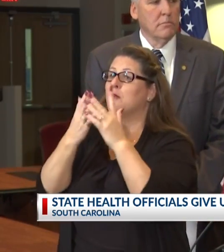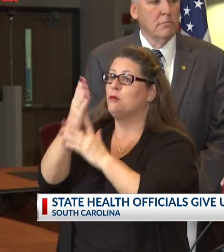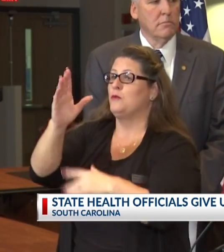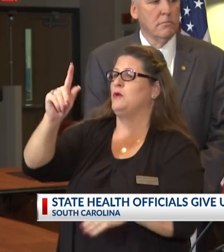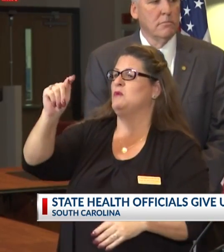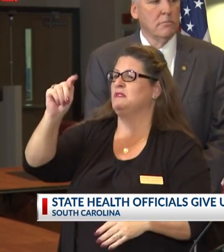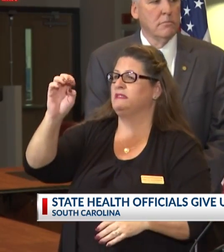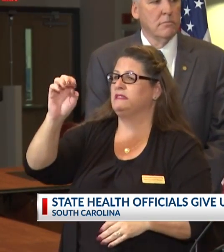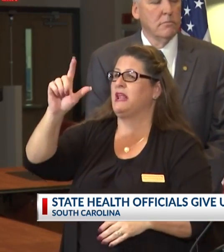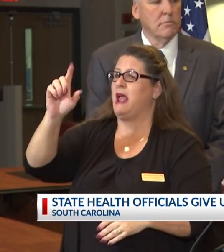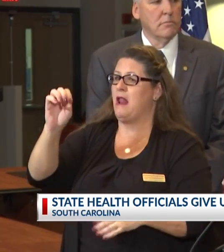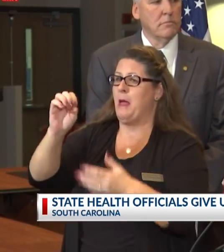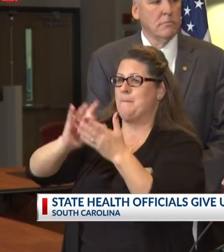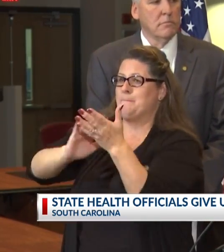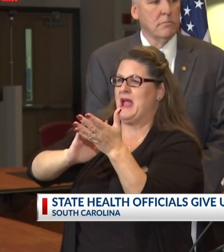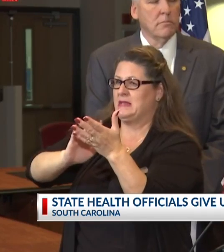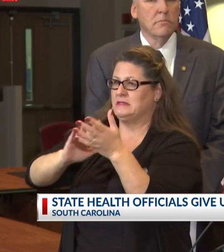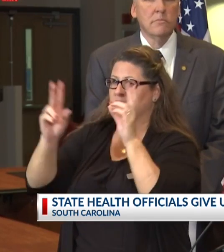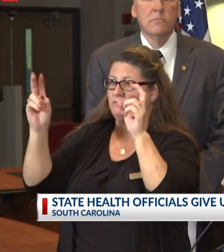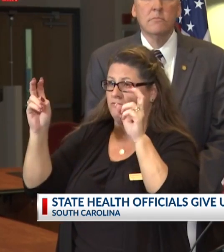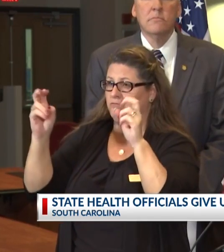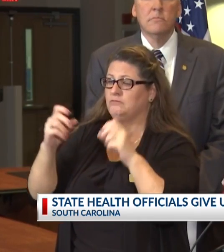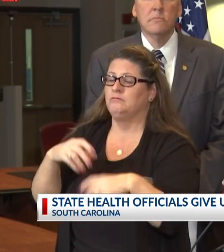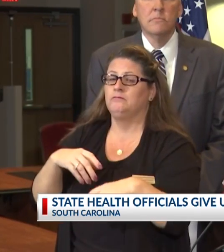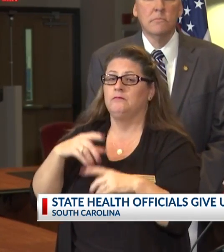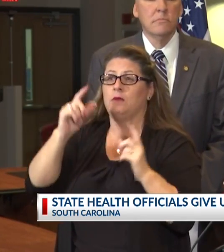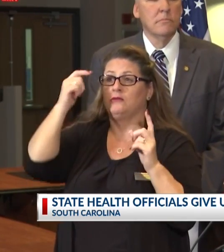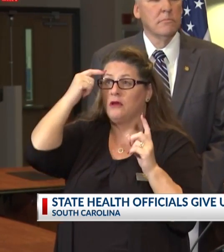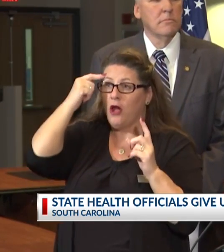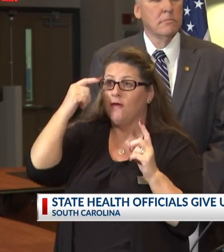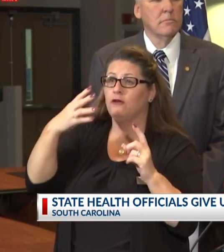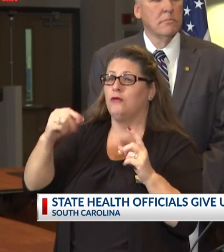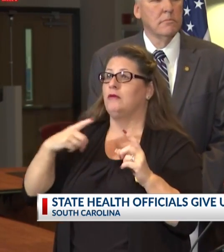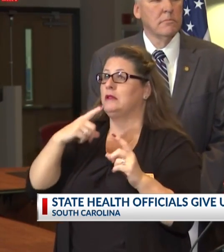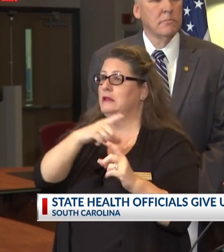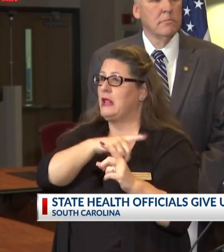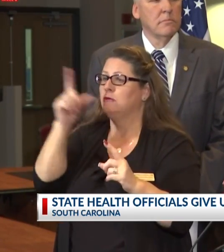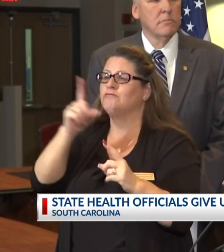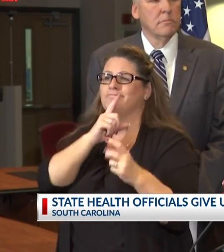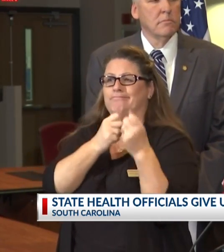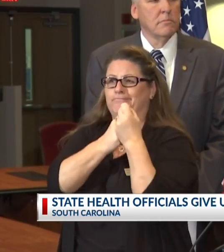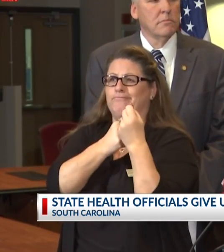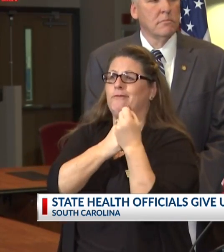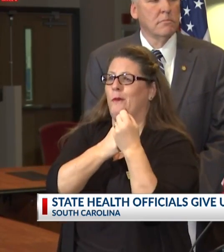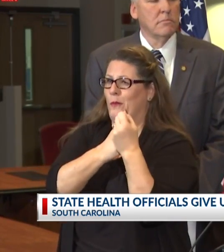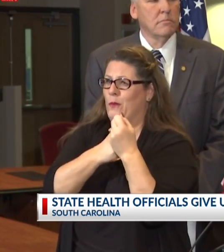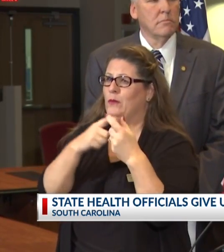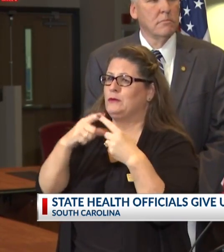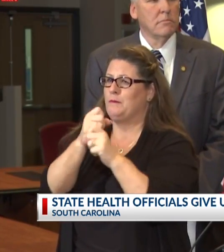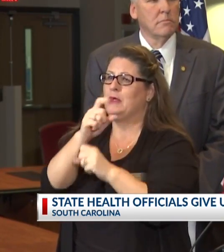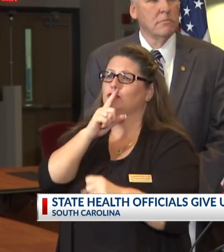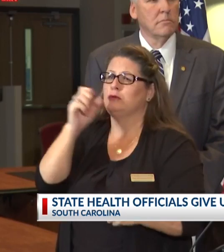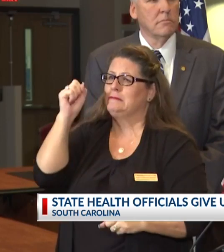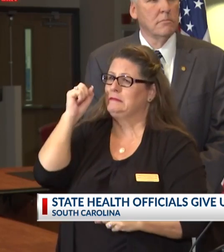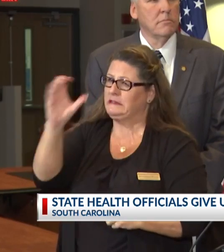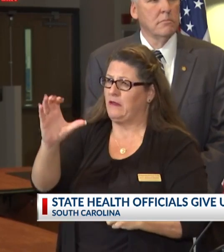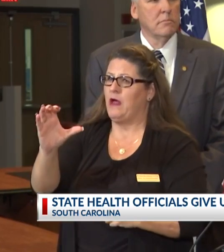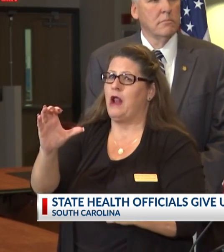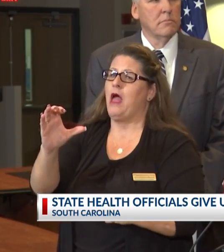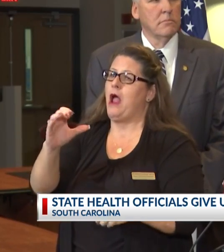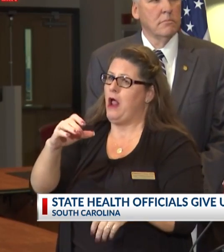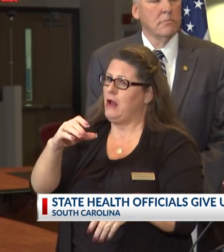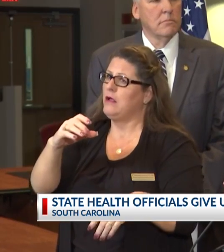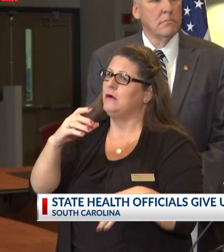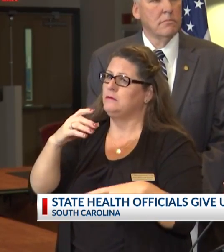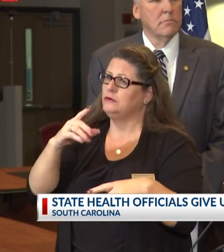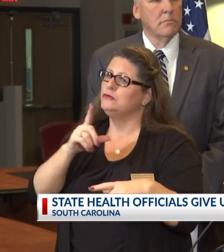This is really because of the governors and the legislative support in making South Carolina a true leader in telemedicine in the